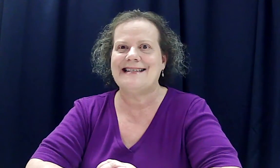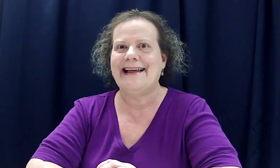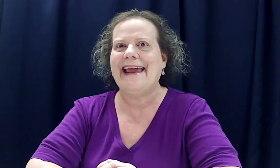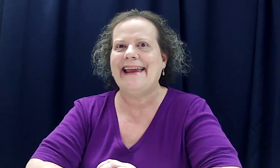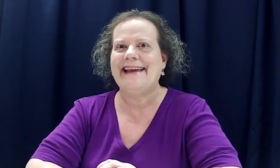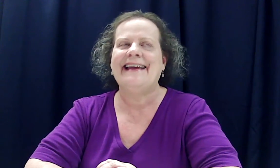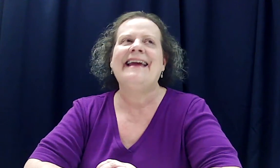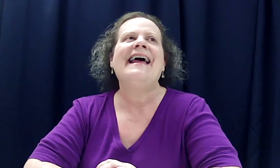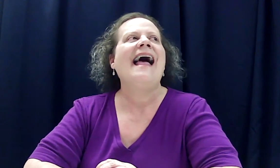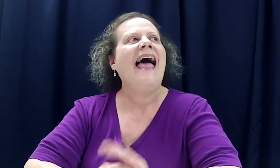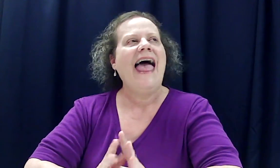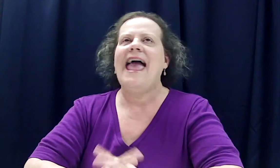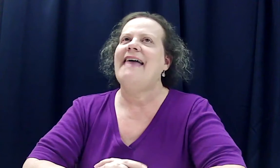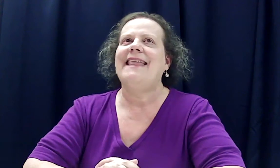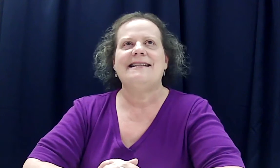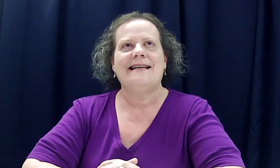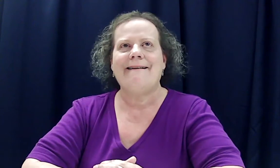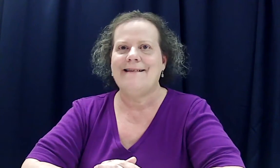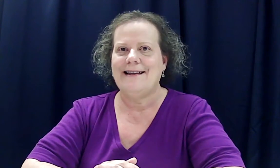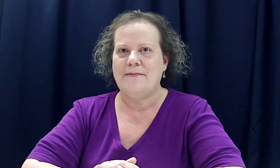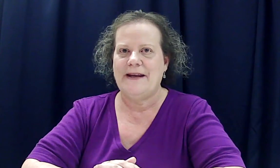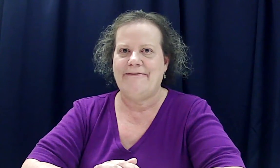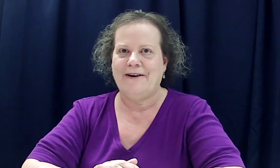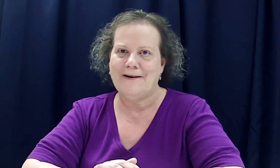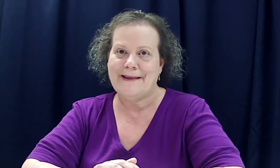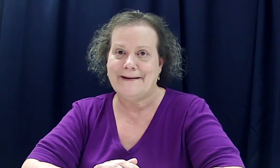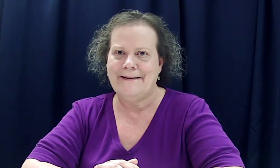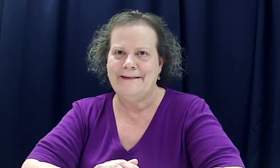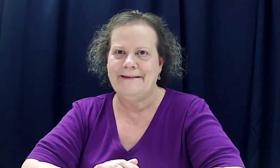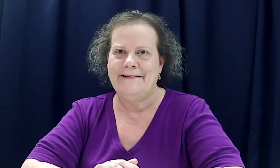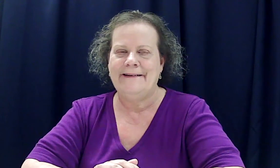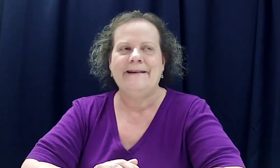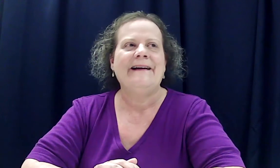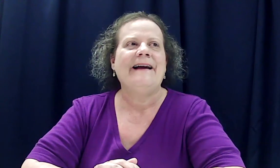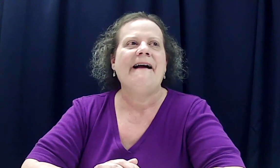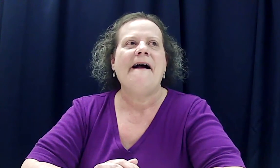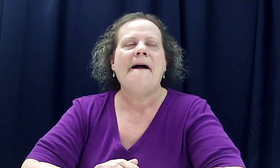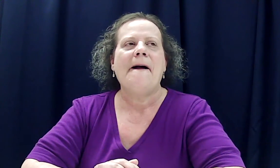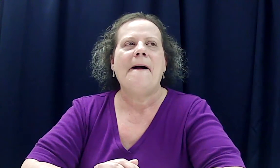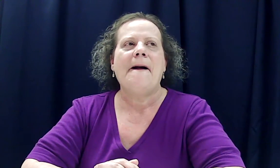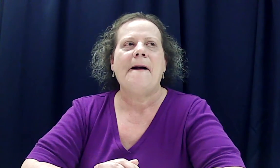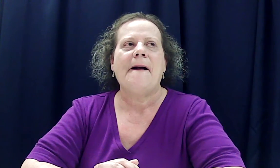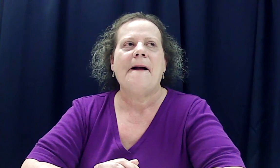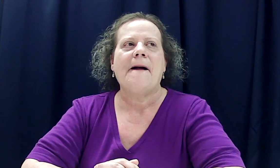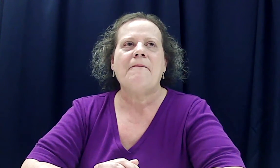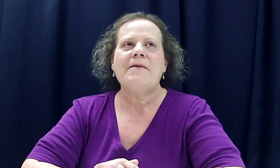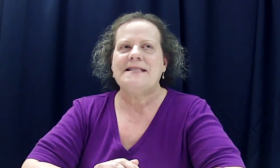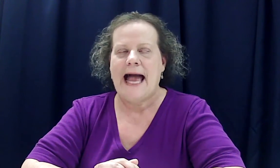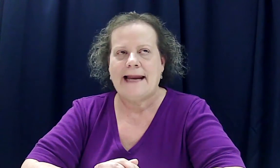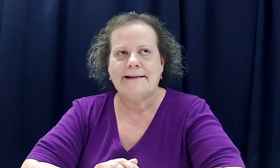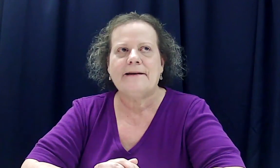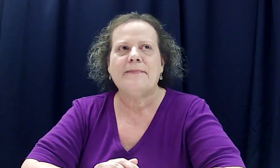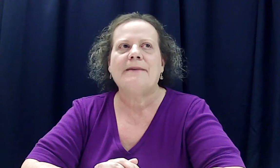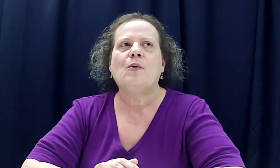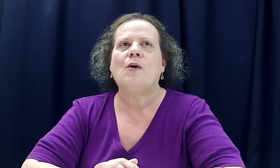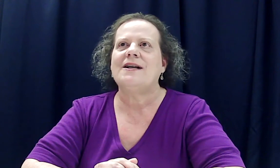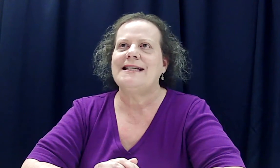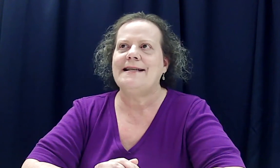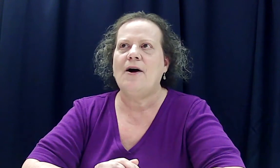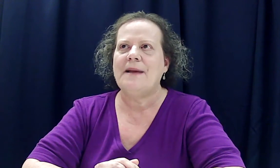like. And then to go a little bit further, we chatted a little bit more, and she told me